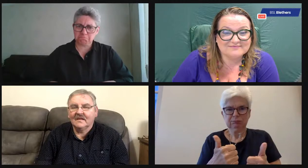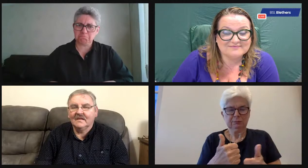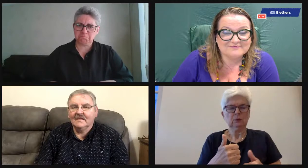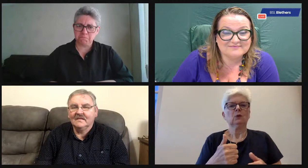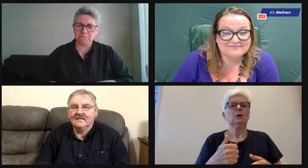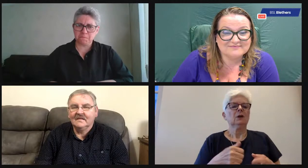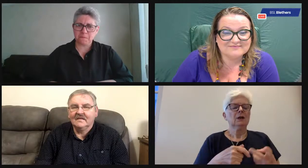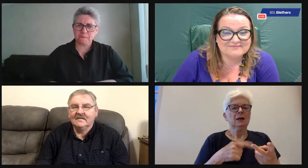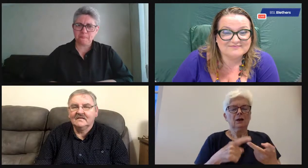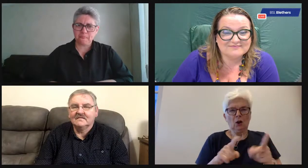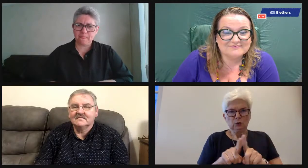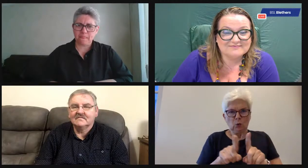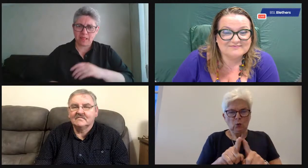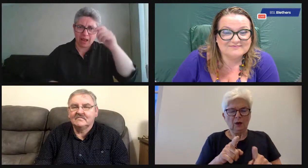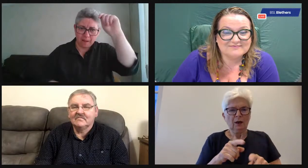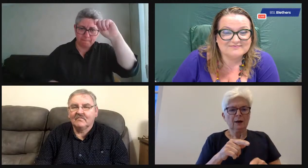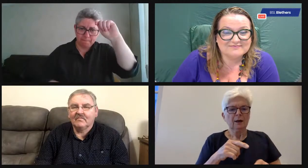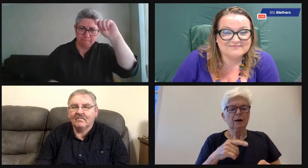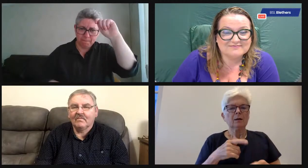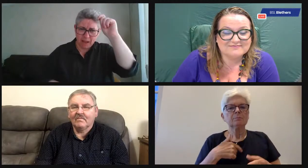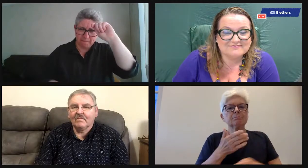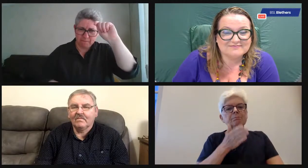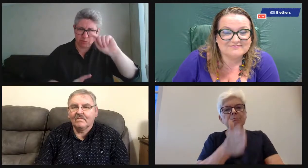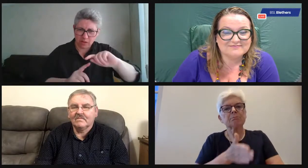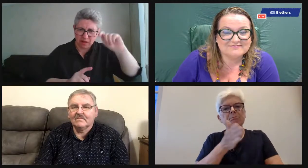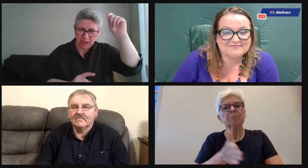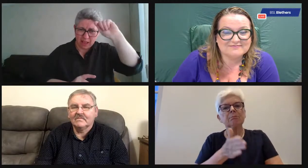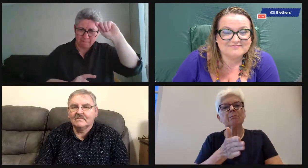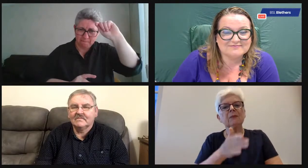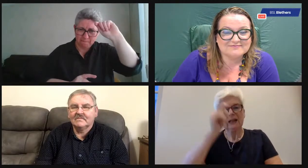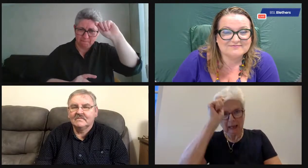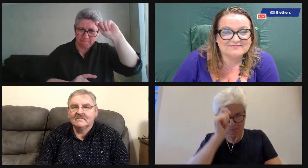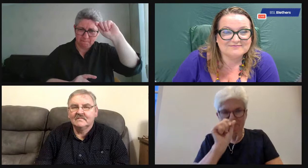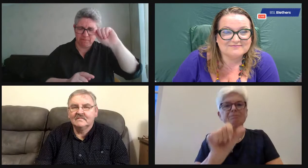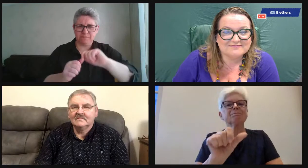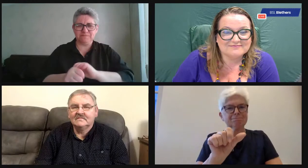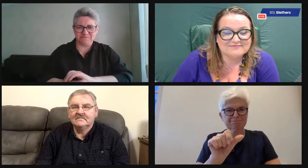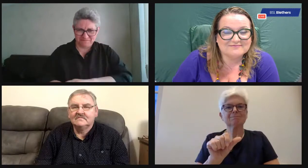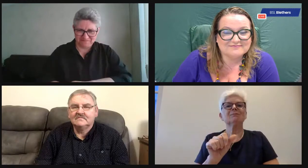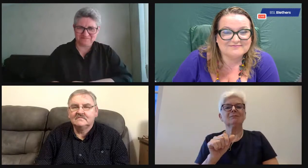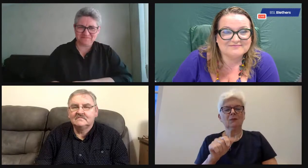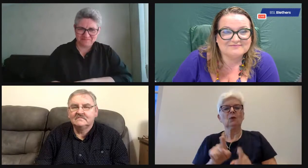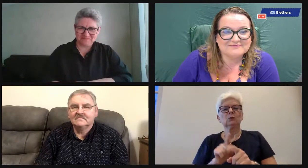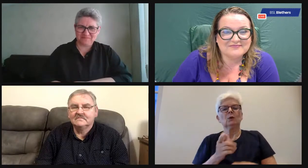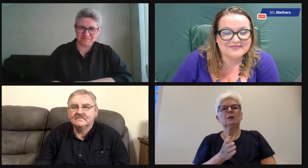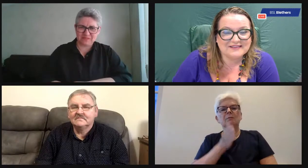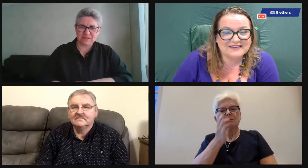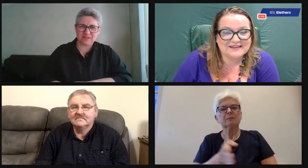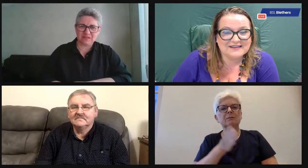Oh yeah, absolutely. Lovely. All logoed and branded. And a cap. Yes, a cap. Absolutely.